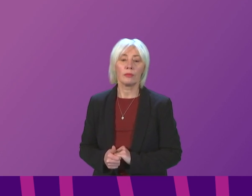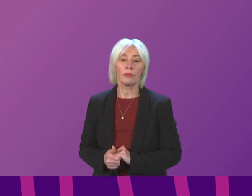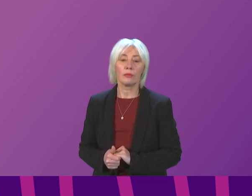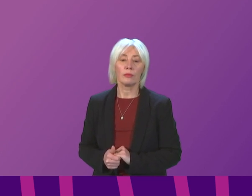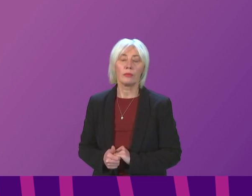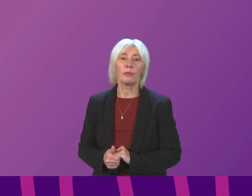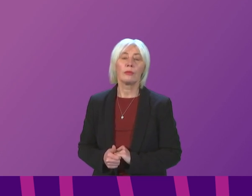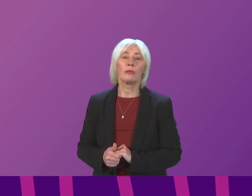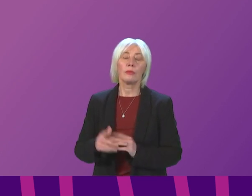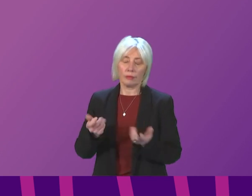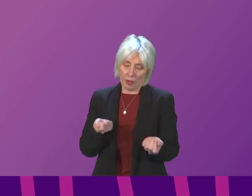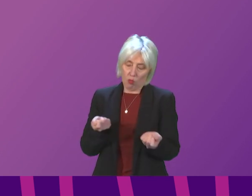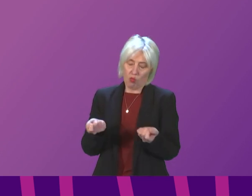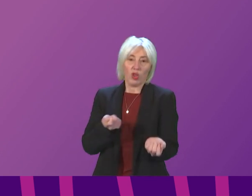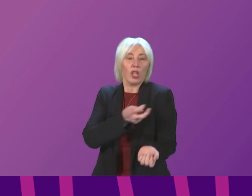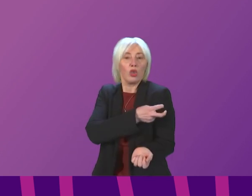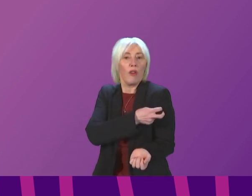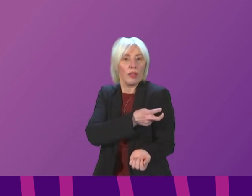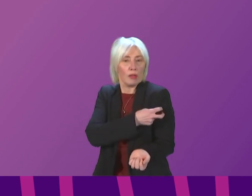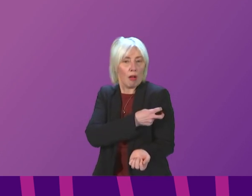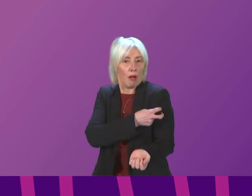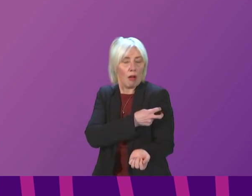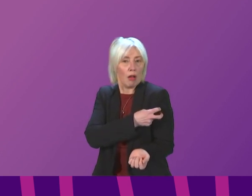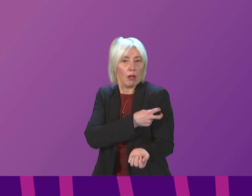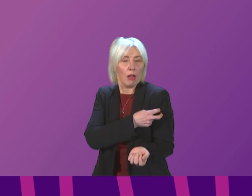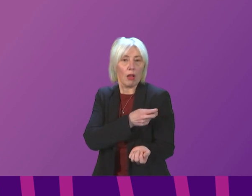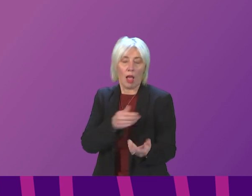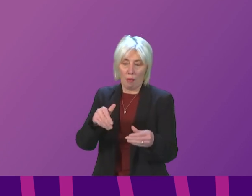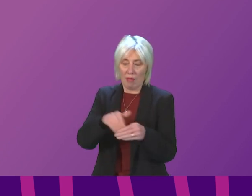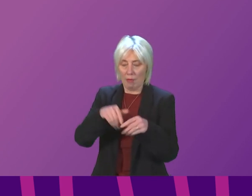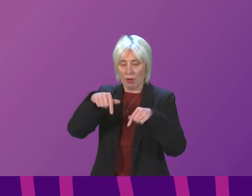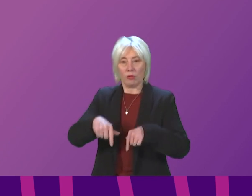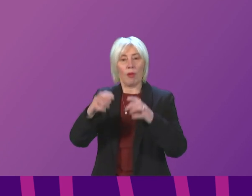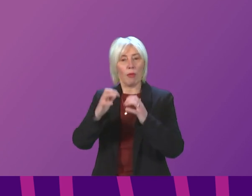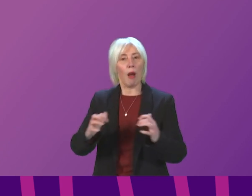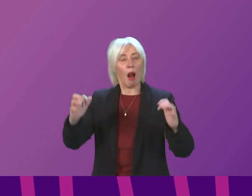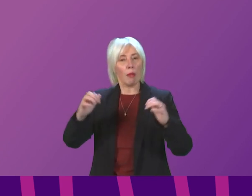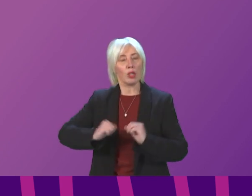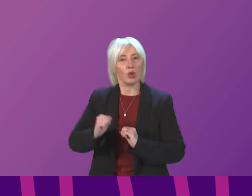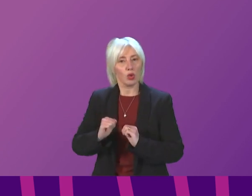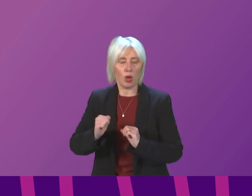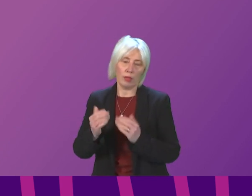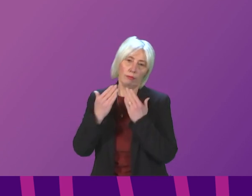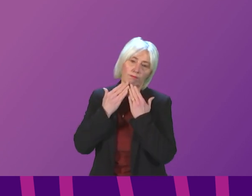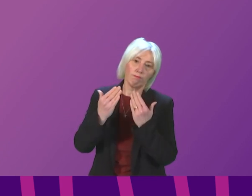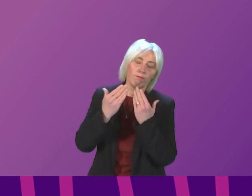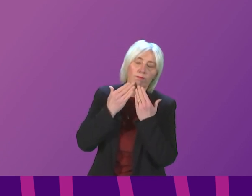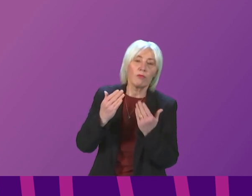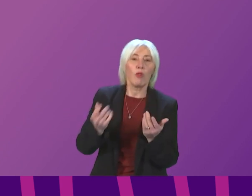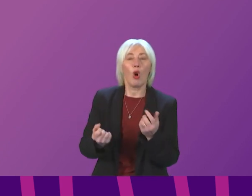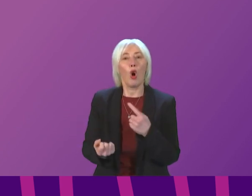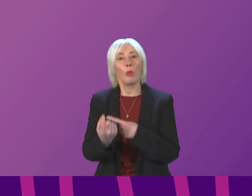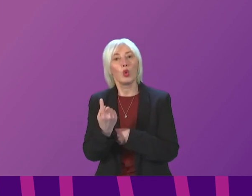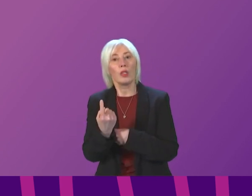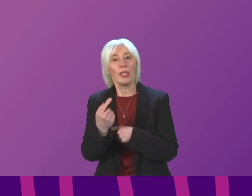President of the Scottish Parliament, thank you very much for the opportunity